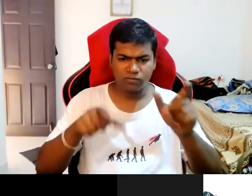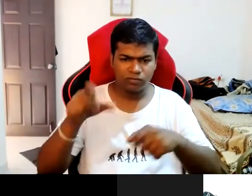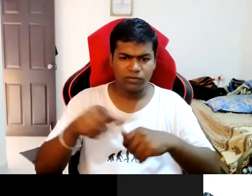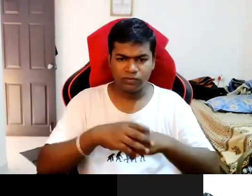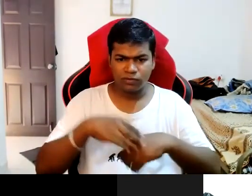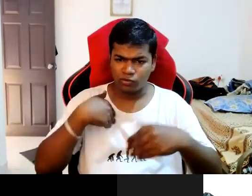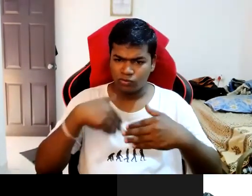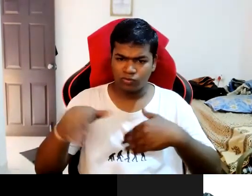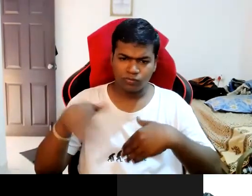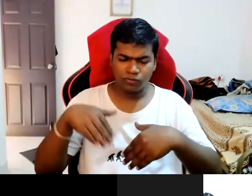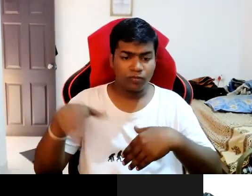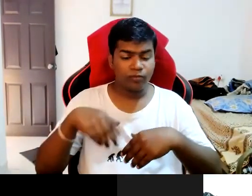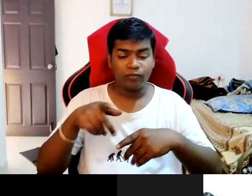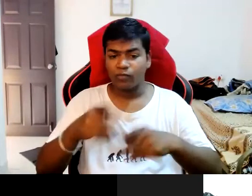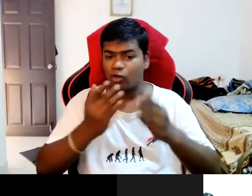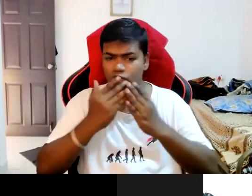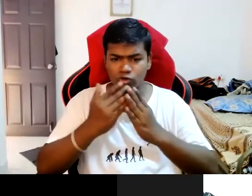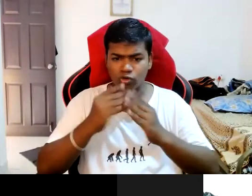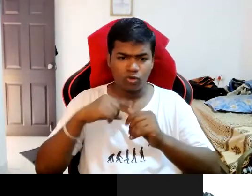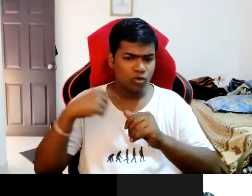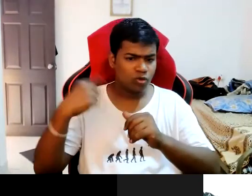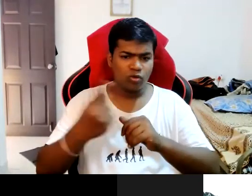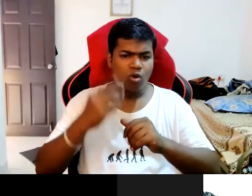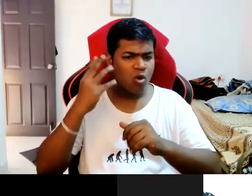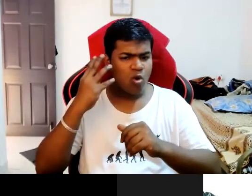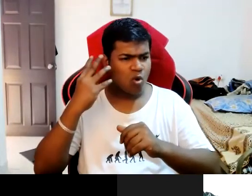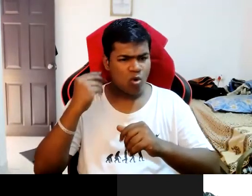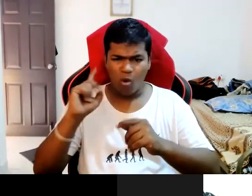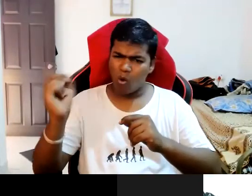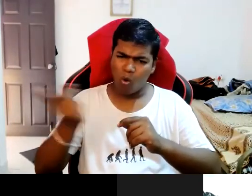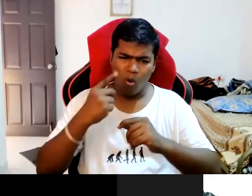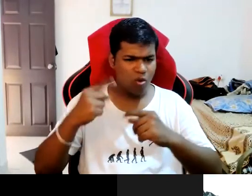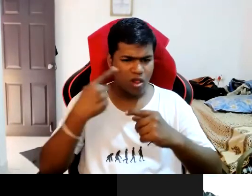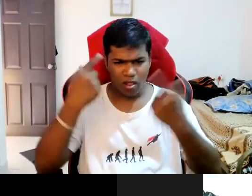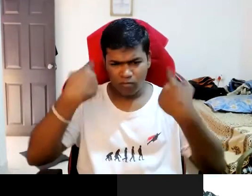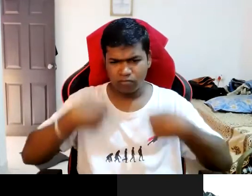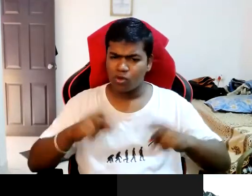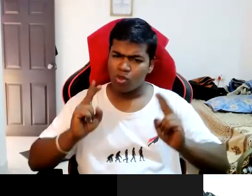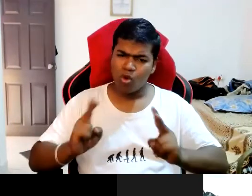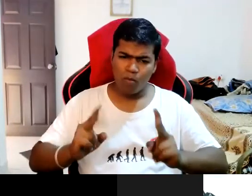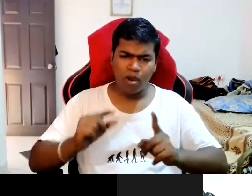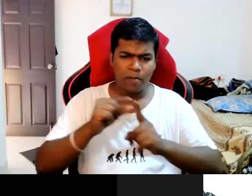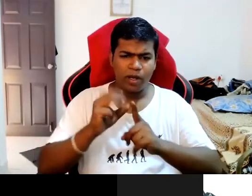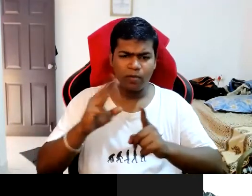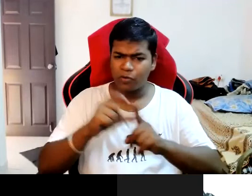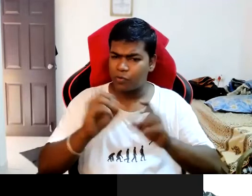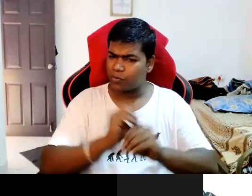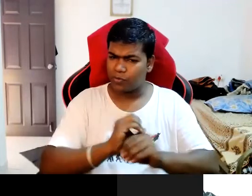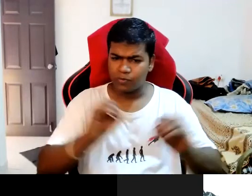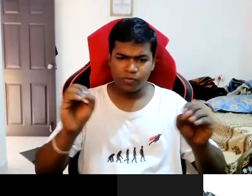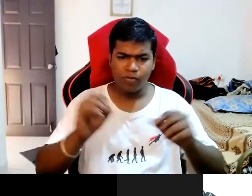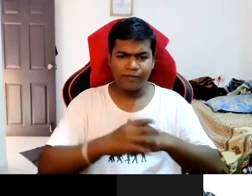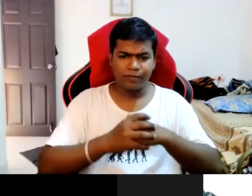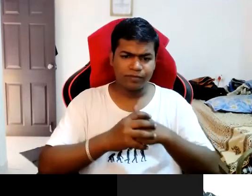because in school all things are normal. Not everybody was the same. All different people will become and we